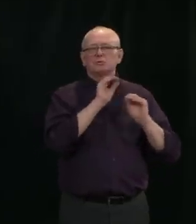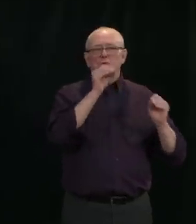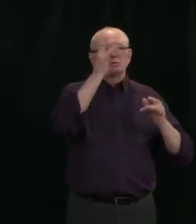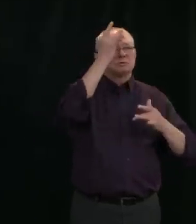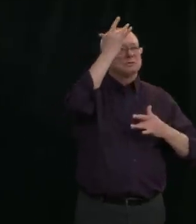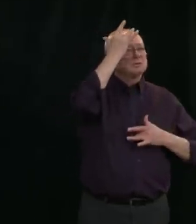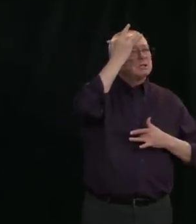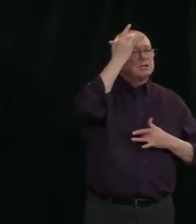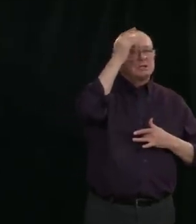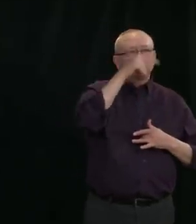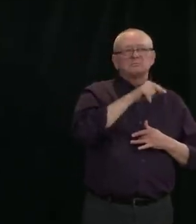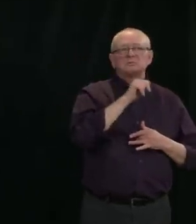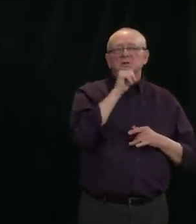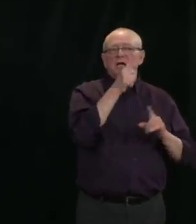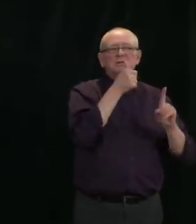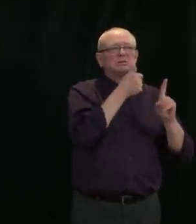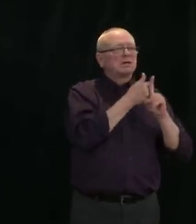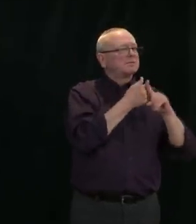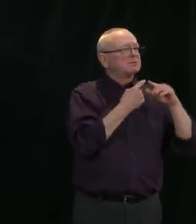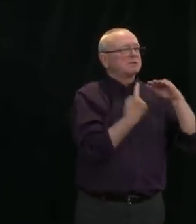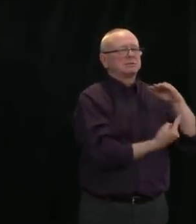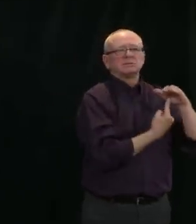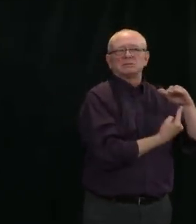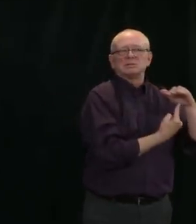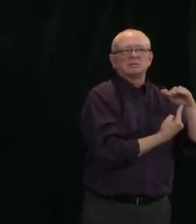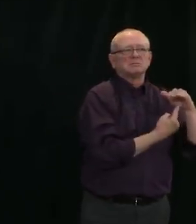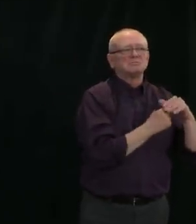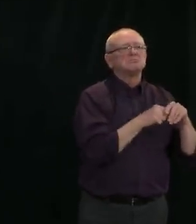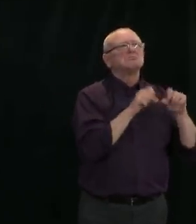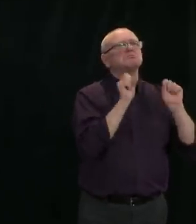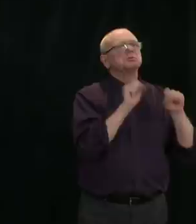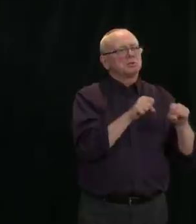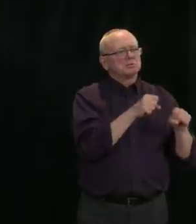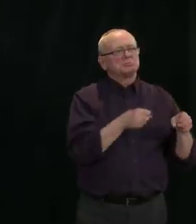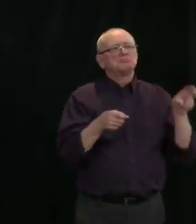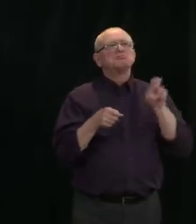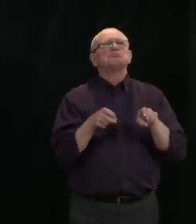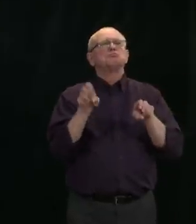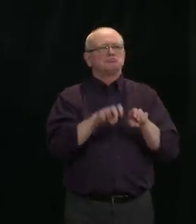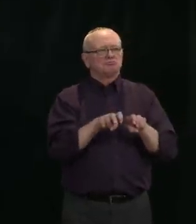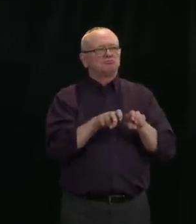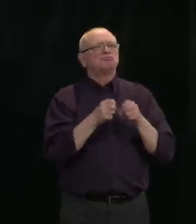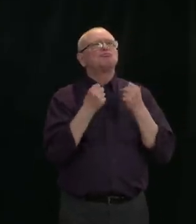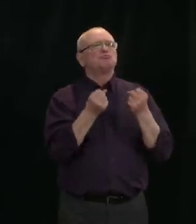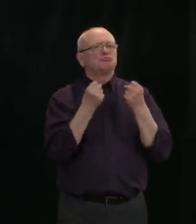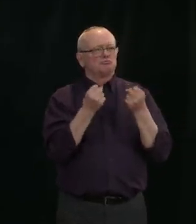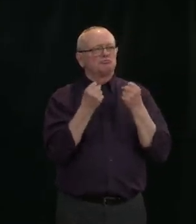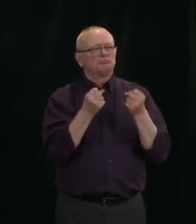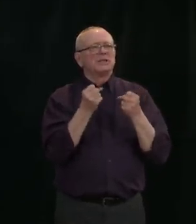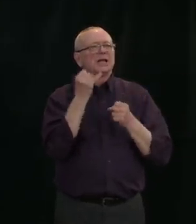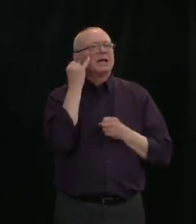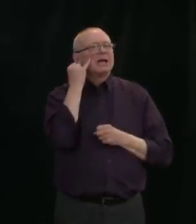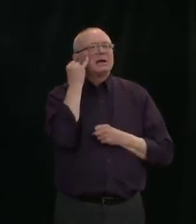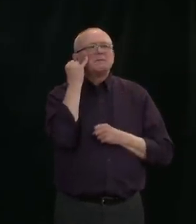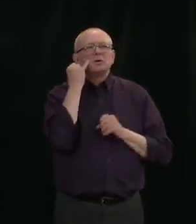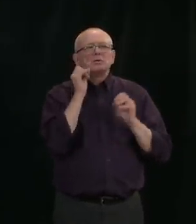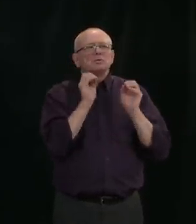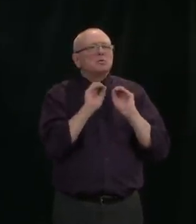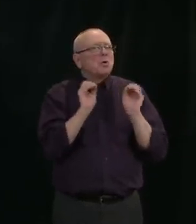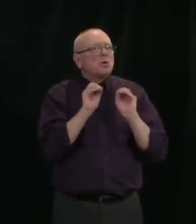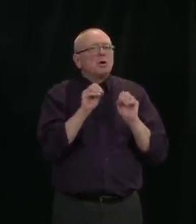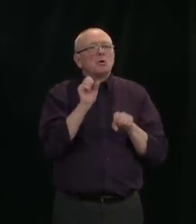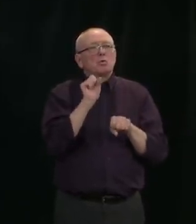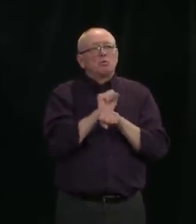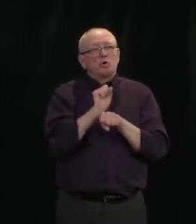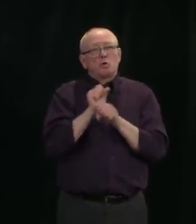fined for travelling with family or carpooling with co-workers. Would you face a penalty if you were found in a vehicle with someone who is not a co-worker? And is there